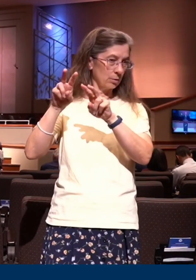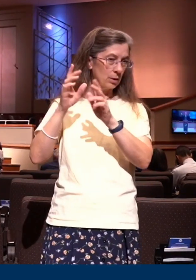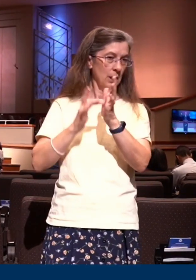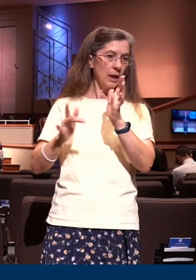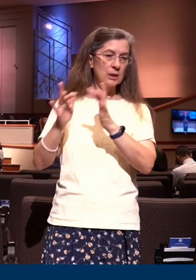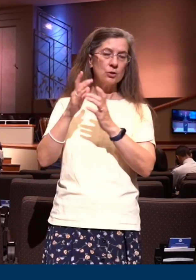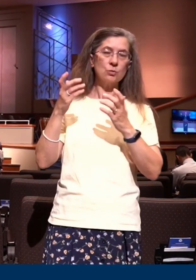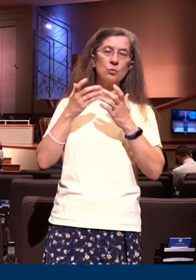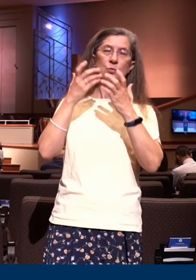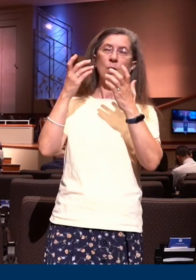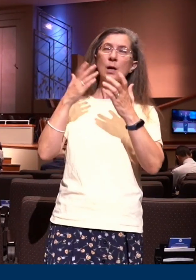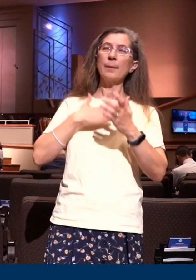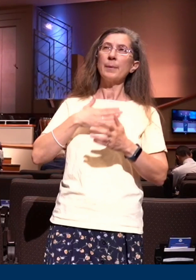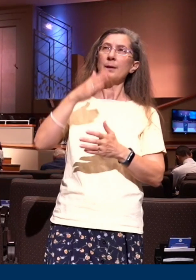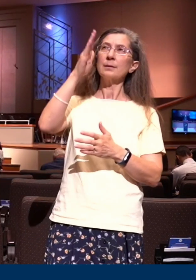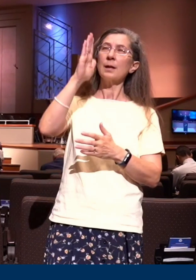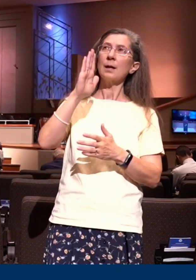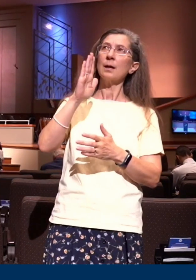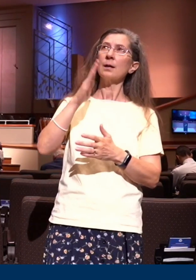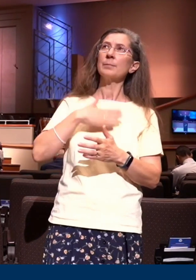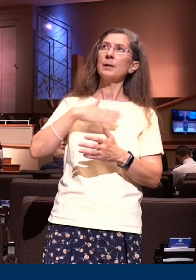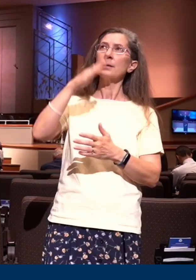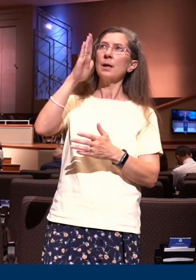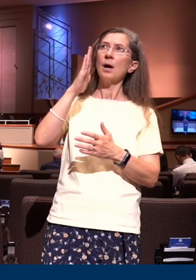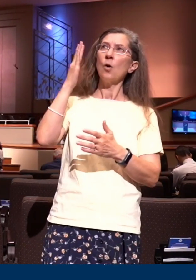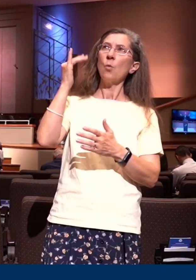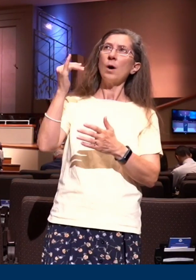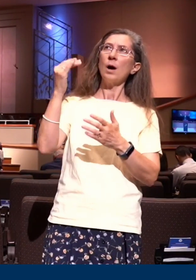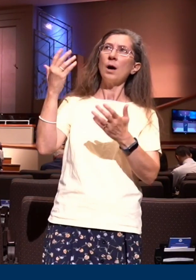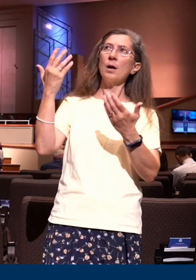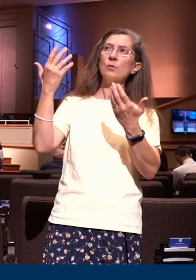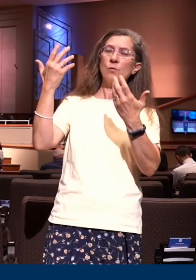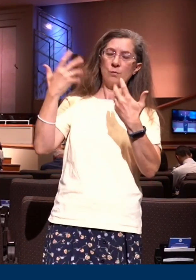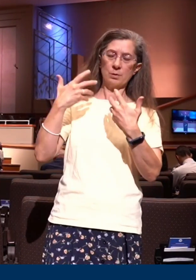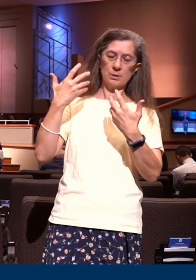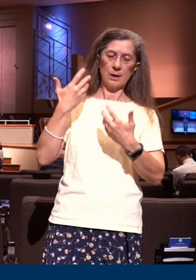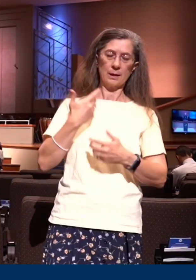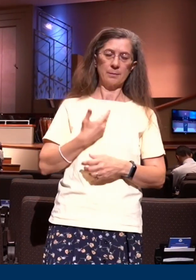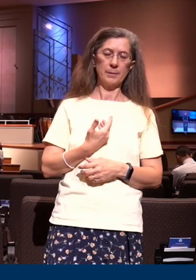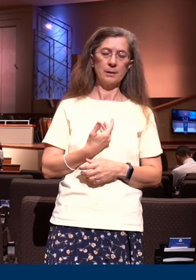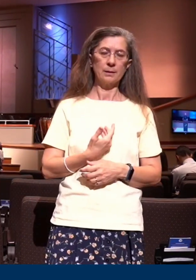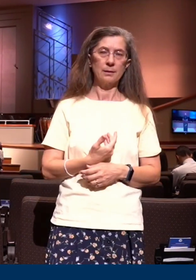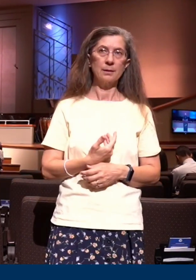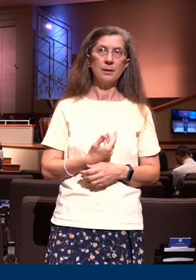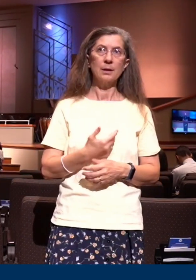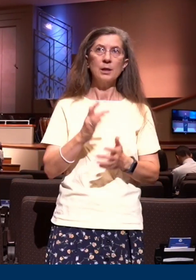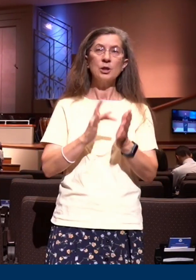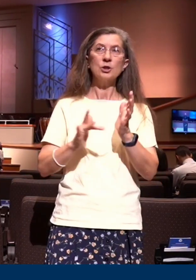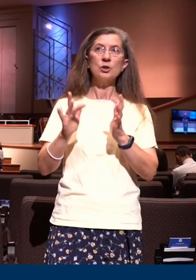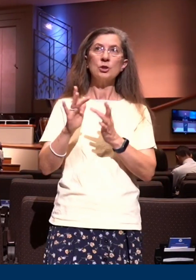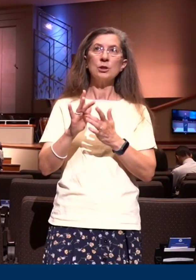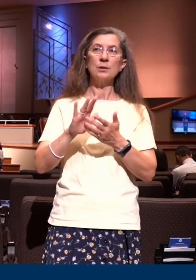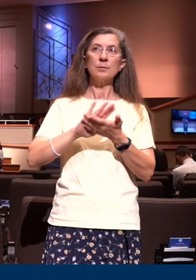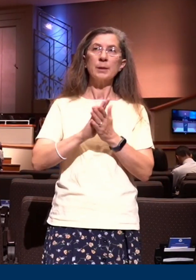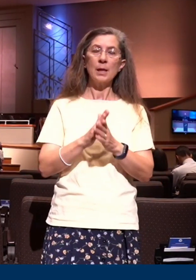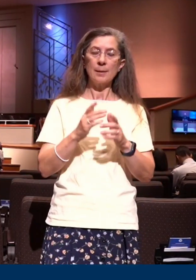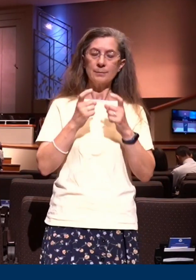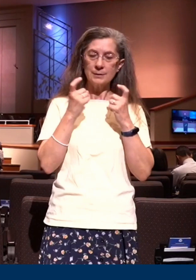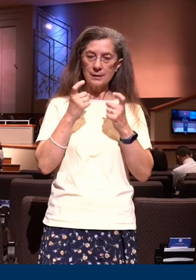God why hast thou forsaken me He hath made Him to be sin for us now notice this phrase who